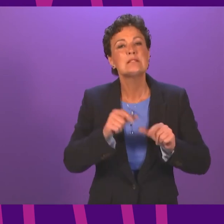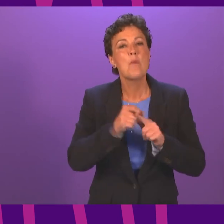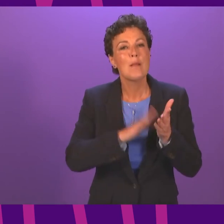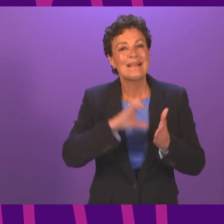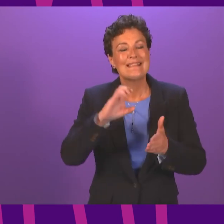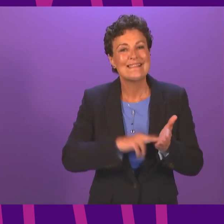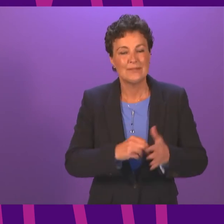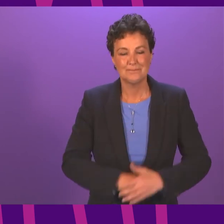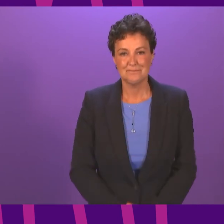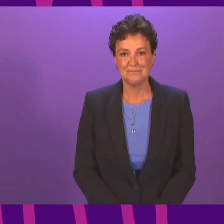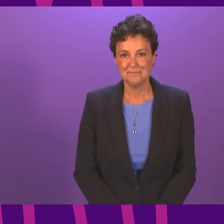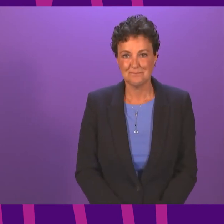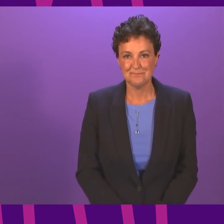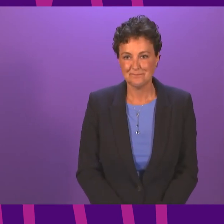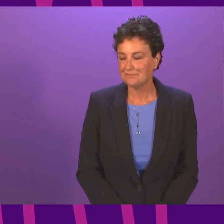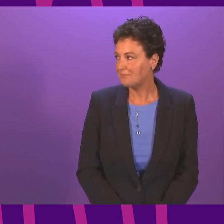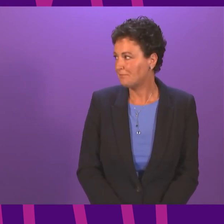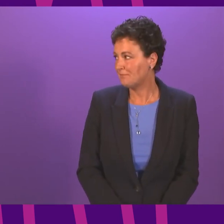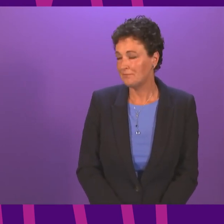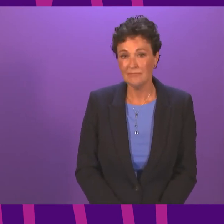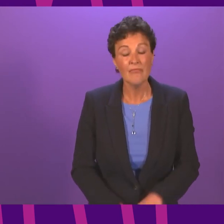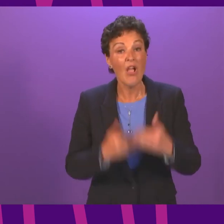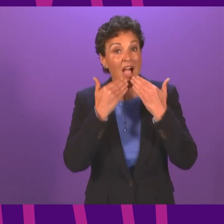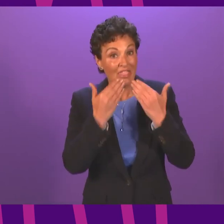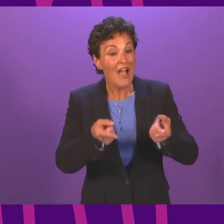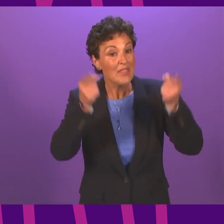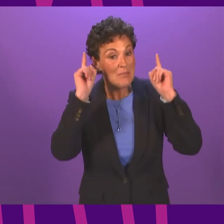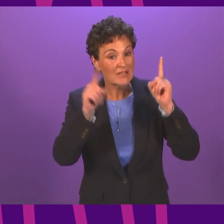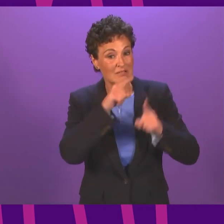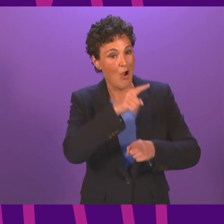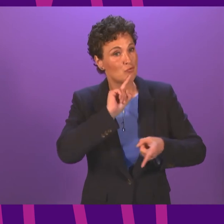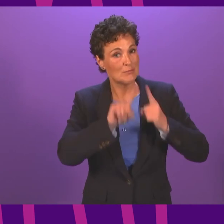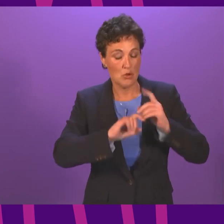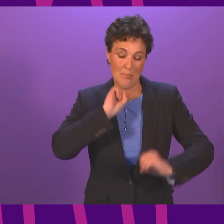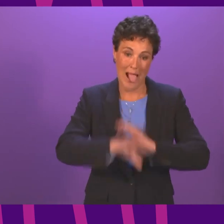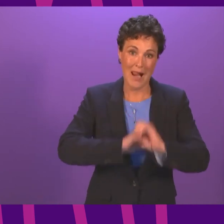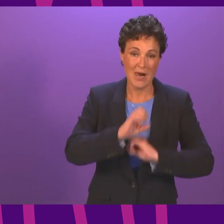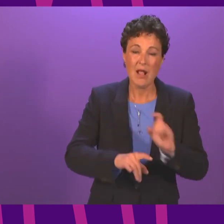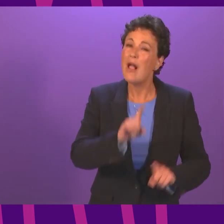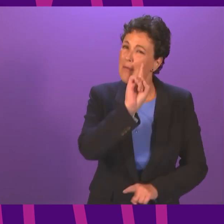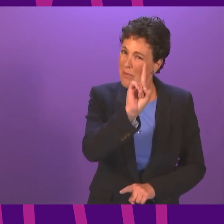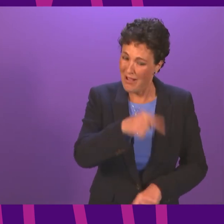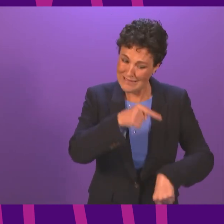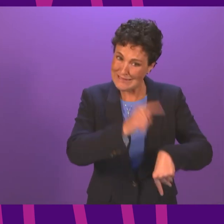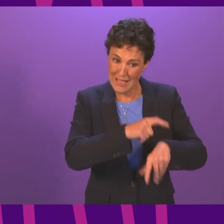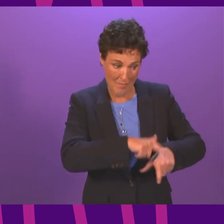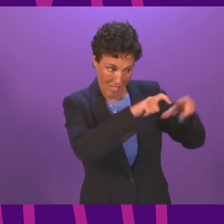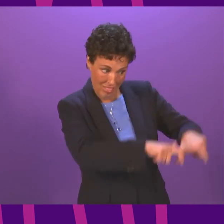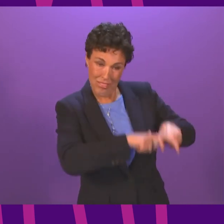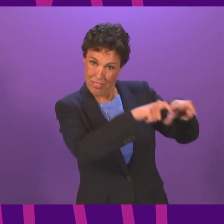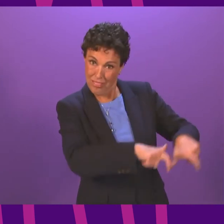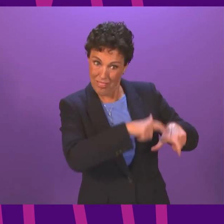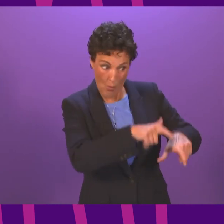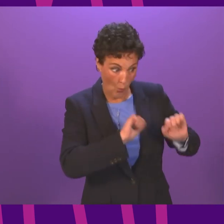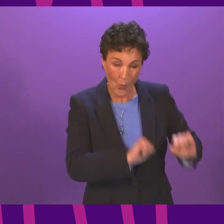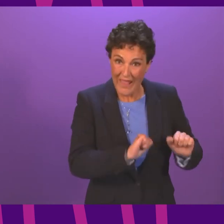I thank the minister for what was quite a lengthy response time spent in prison can have a catastrophic effect on women's lives